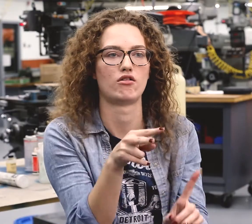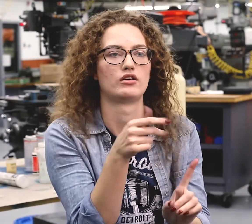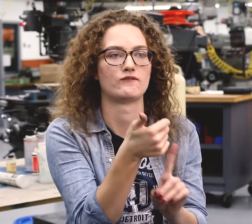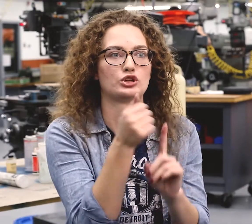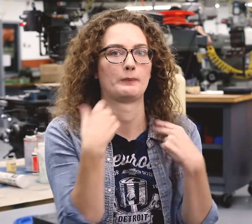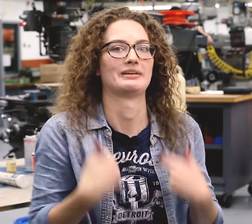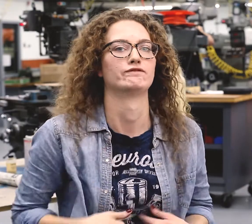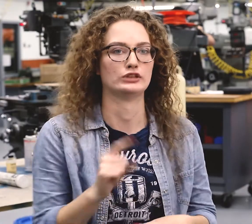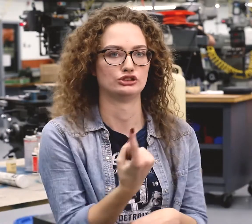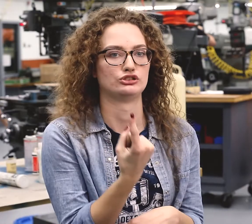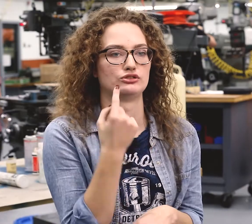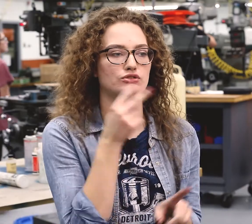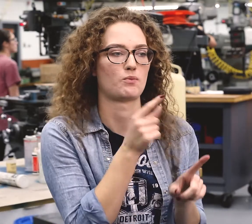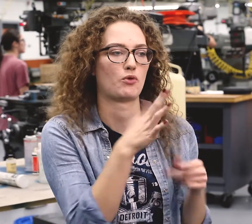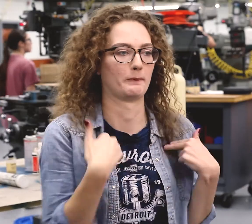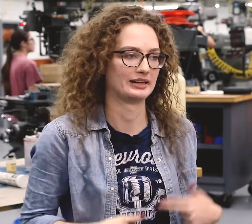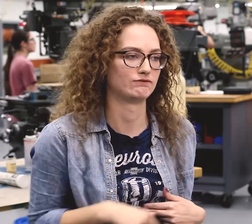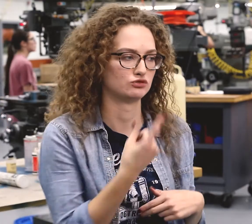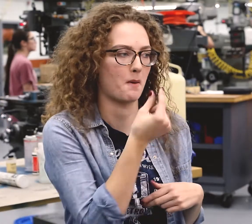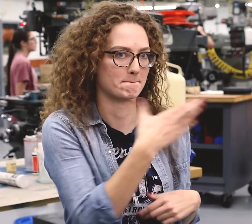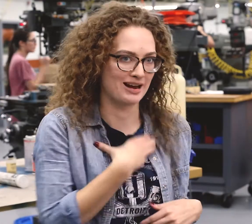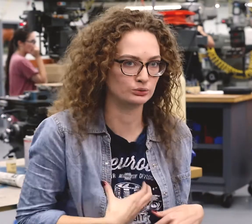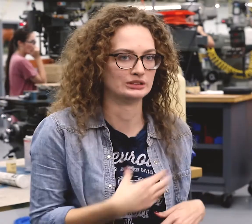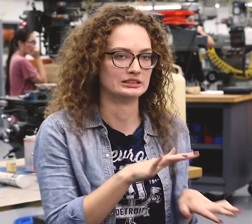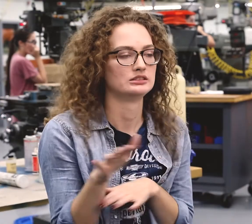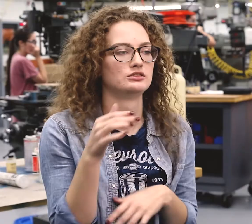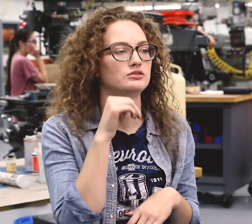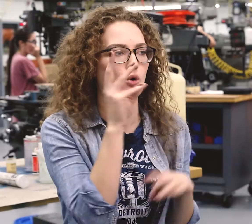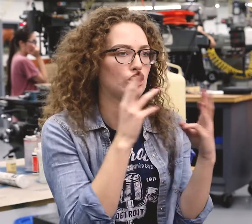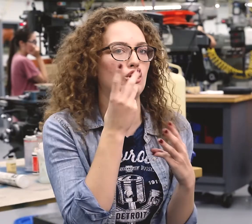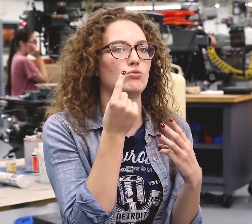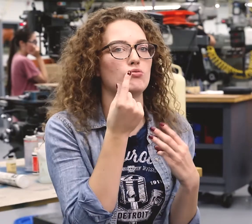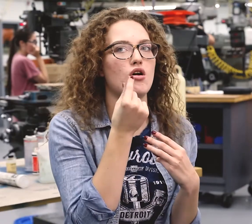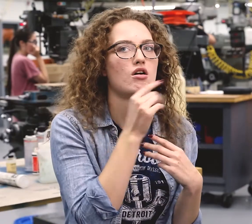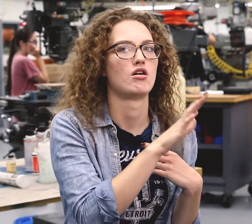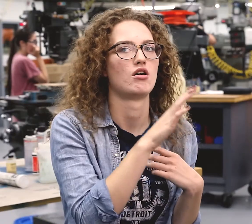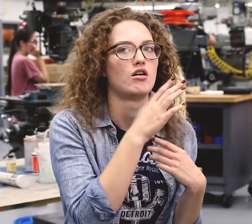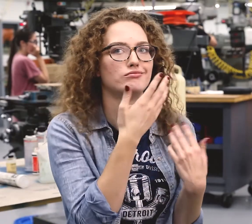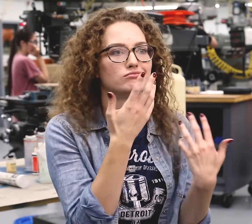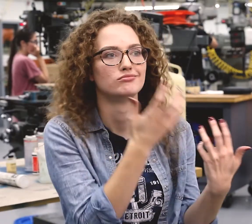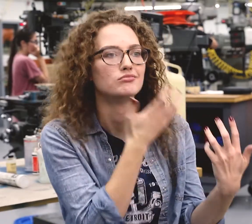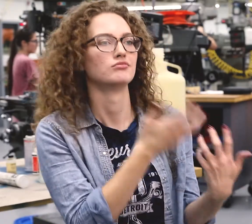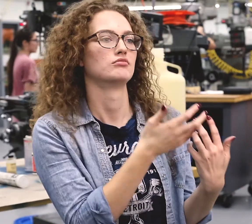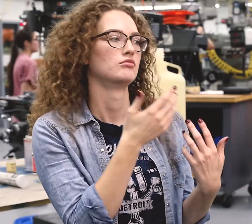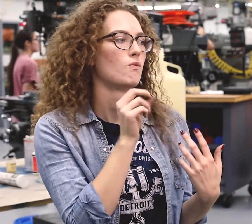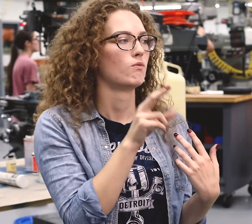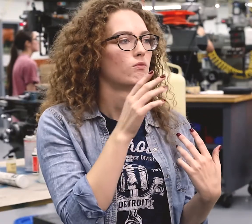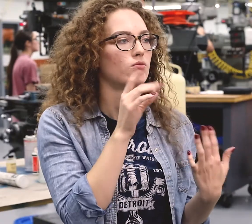Always look at yourself as a human first. Look at your humanity first, your passions. Don't worry about fitting in,